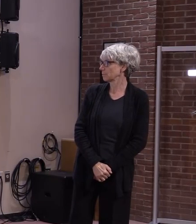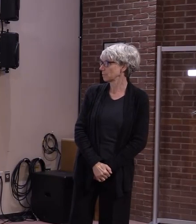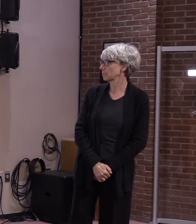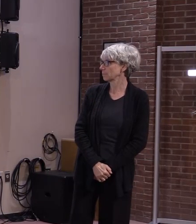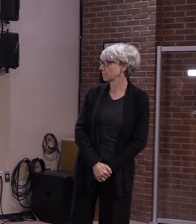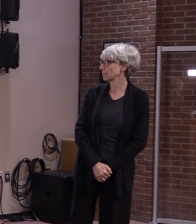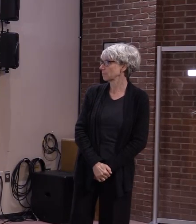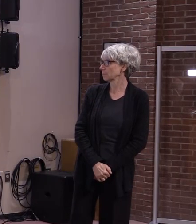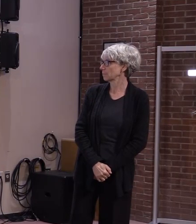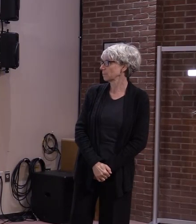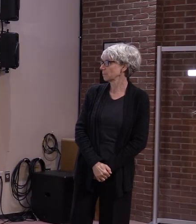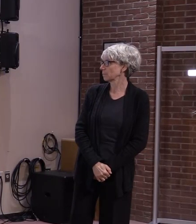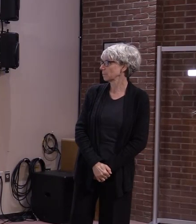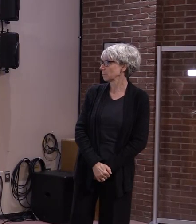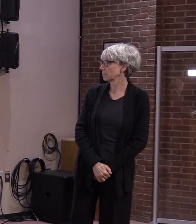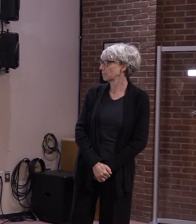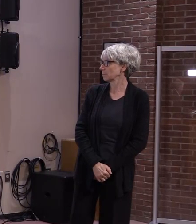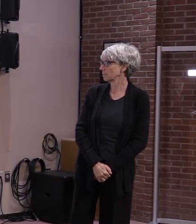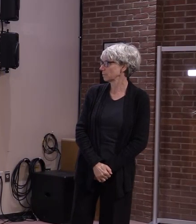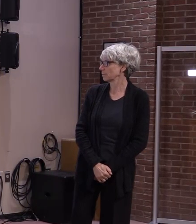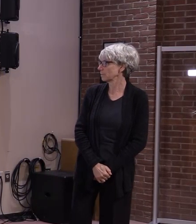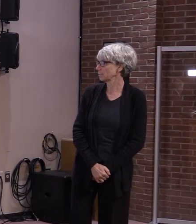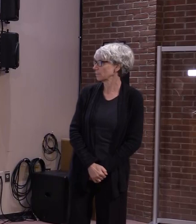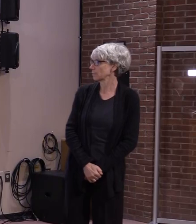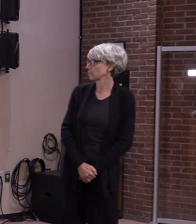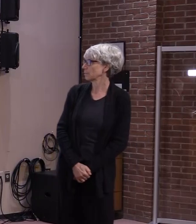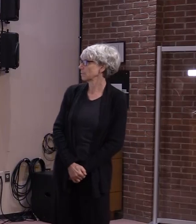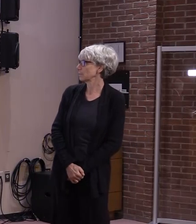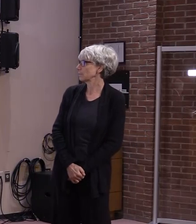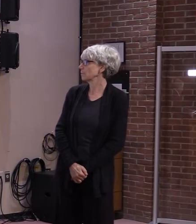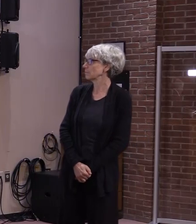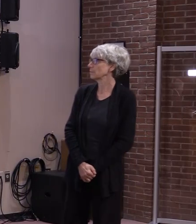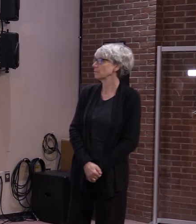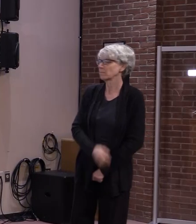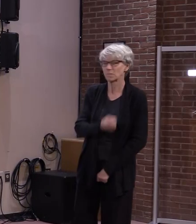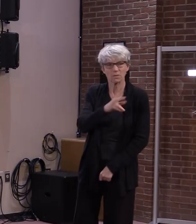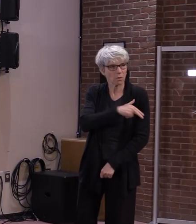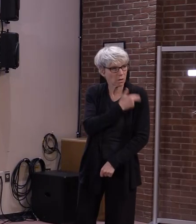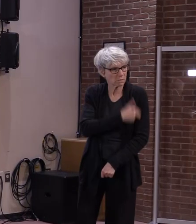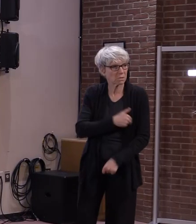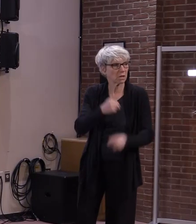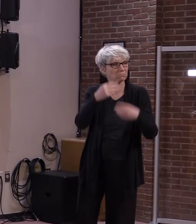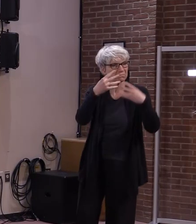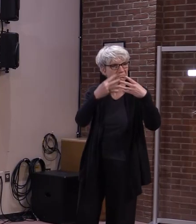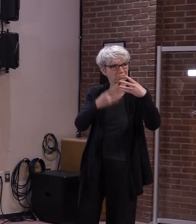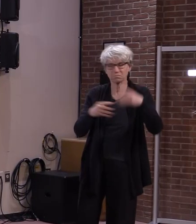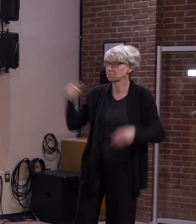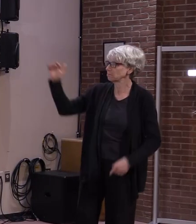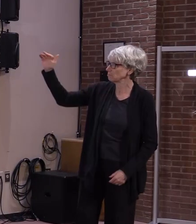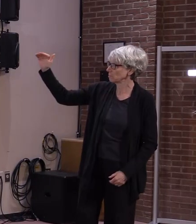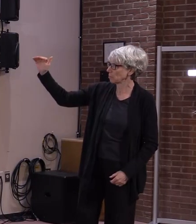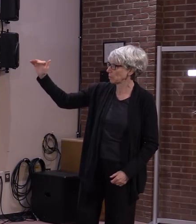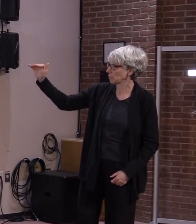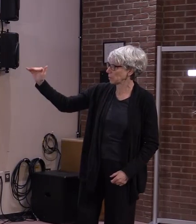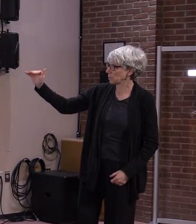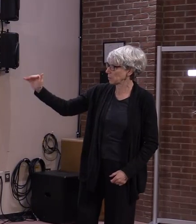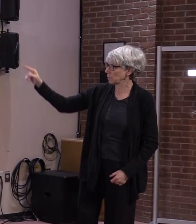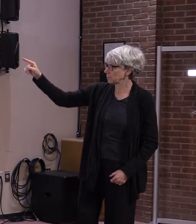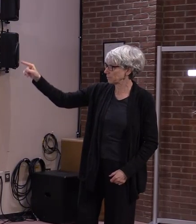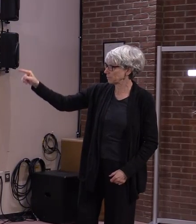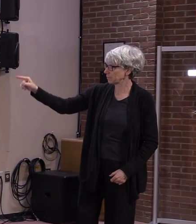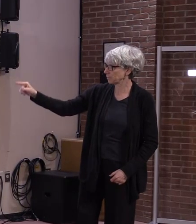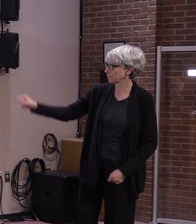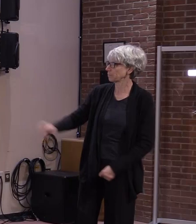Northeastern Vermont Regional Hospital in St. Johnsbury, Northwest Urgent Care in St. Albans, Southwest Express